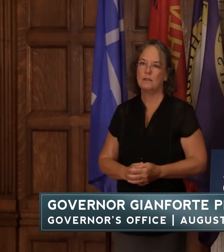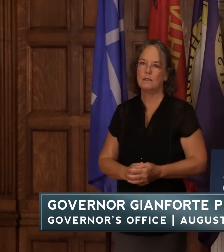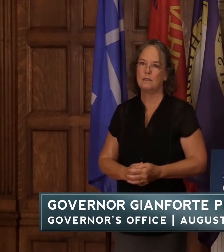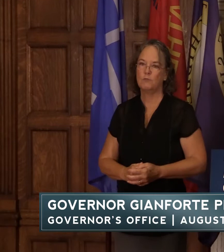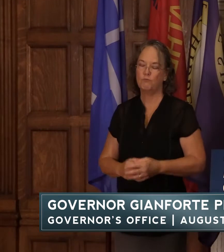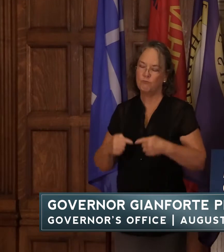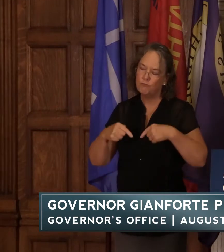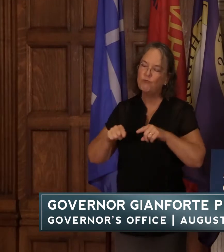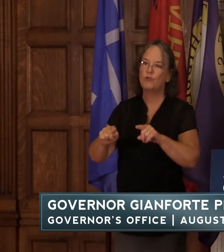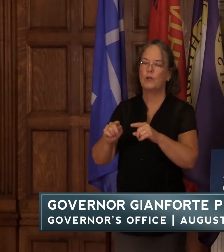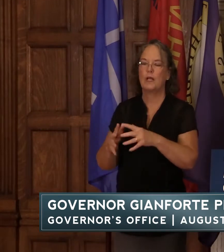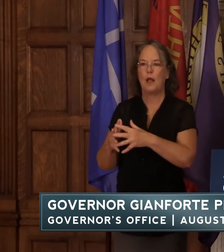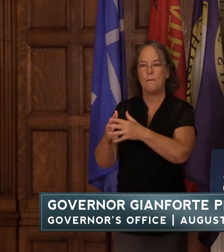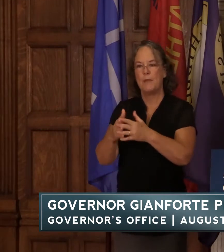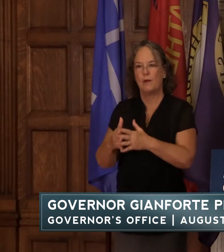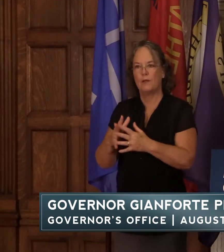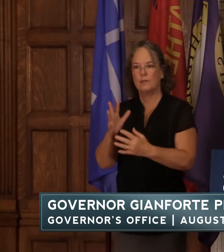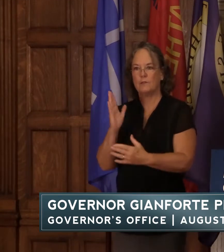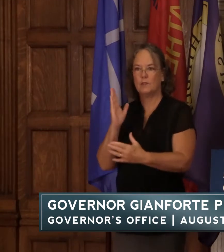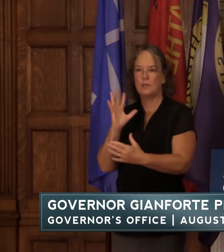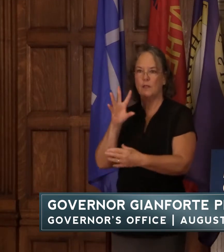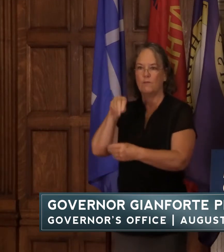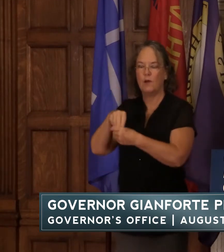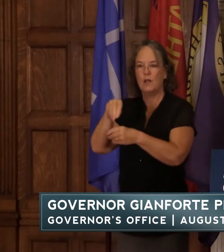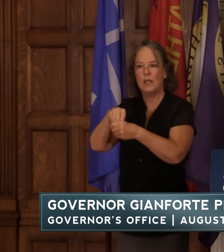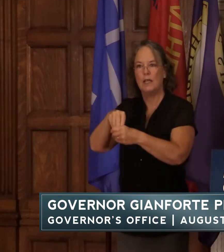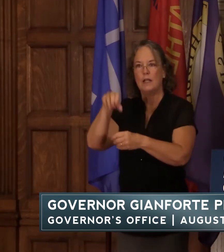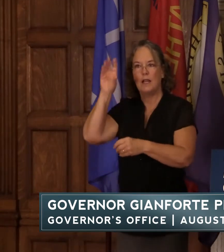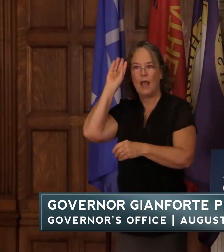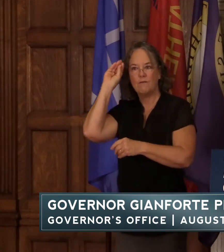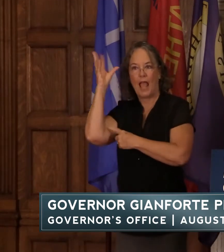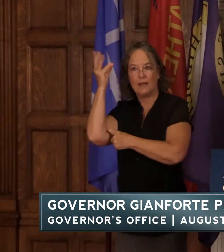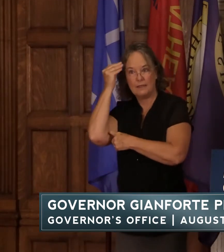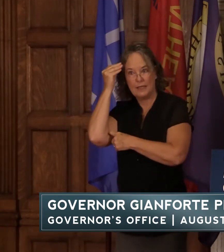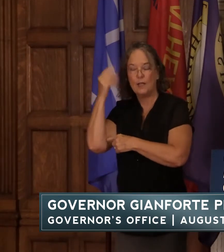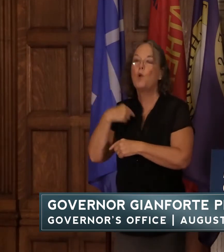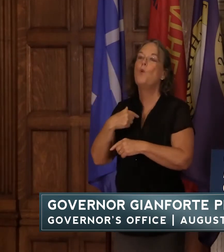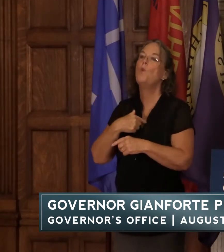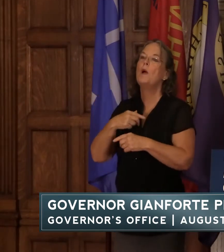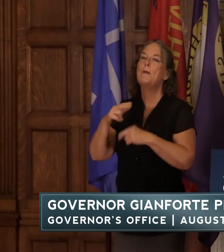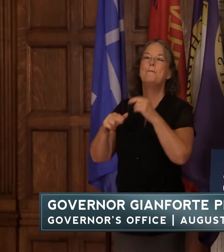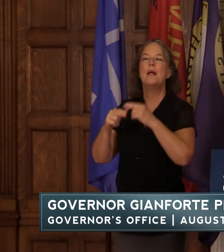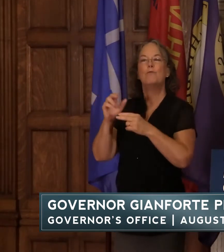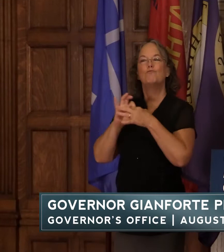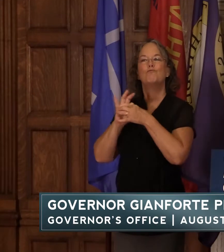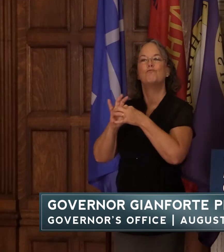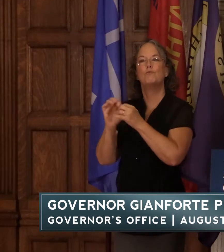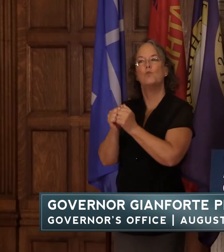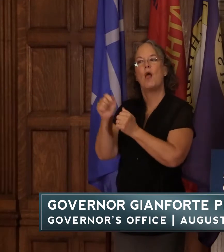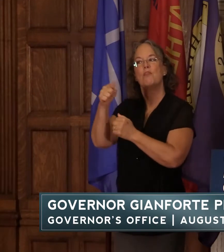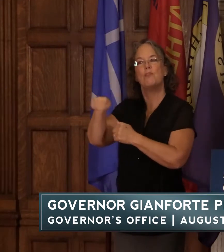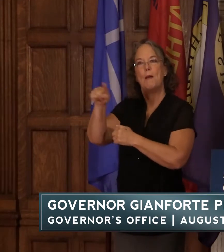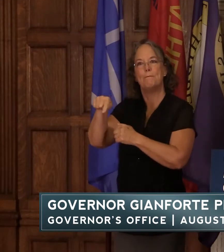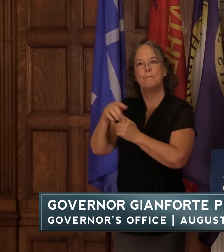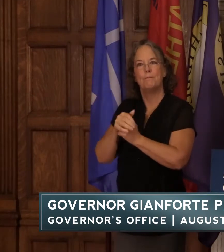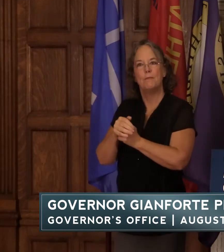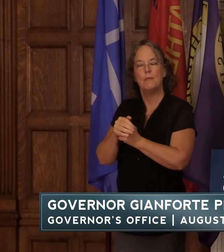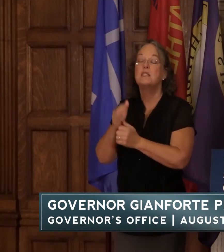throughout americans engagement in afghanistan we built relationships with afghans particularly interpreters